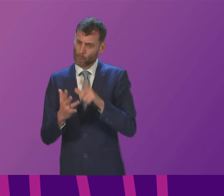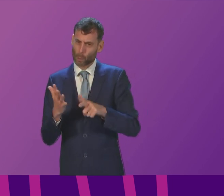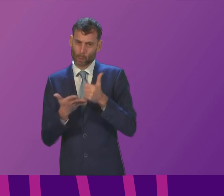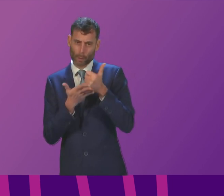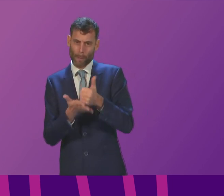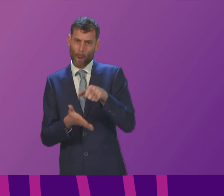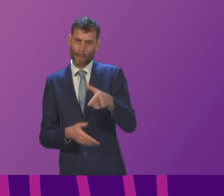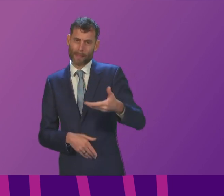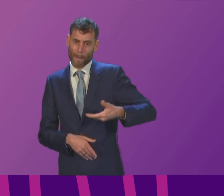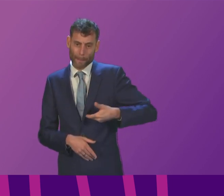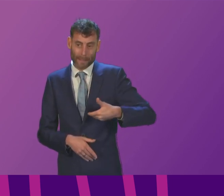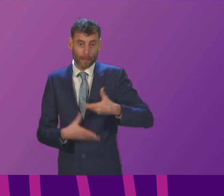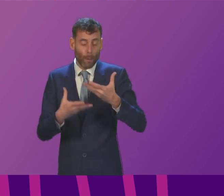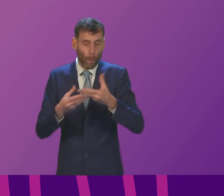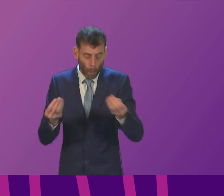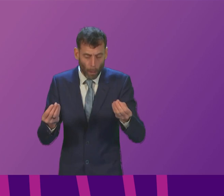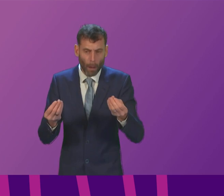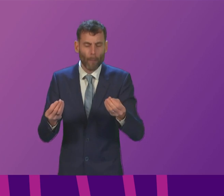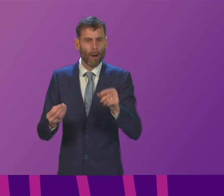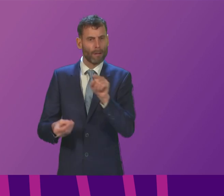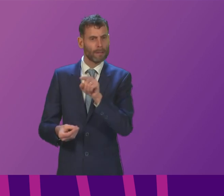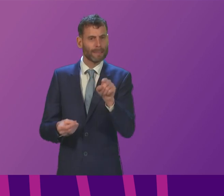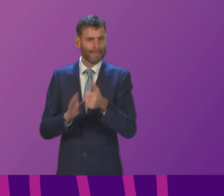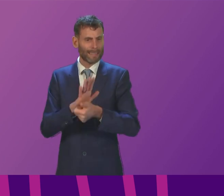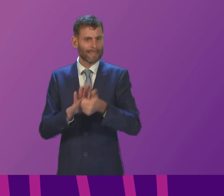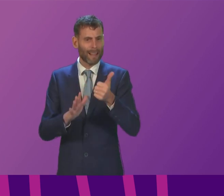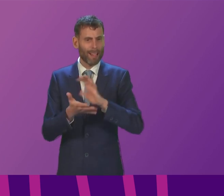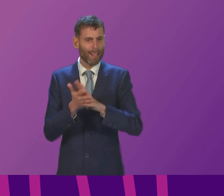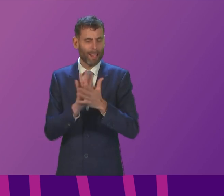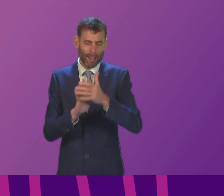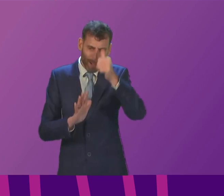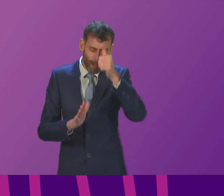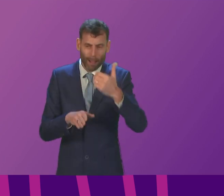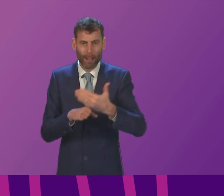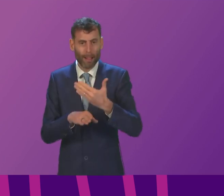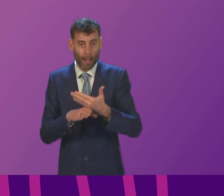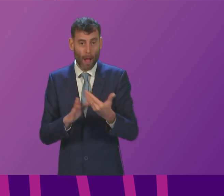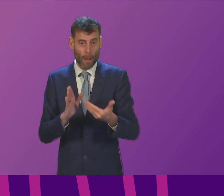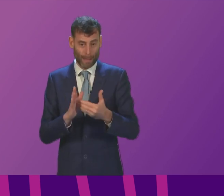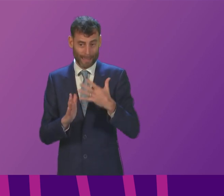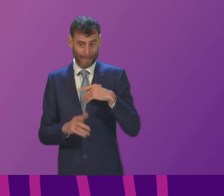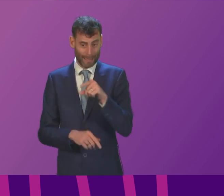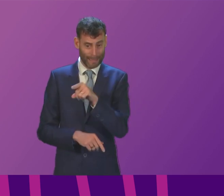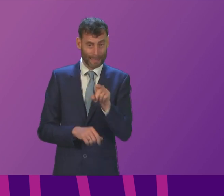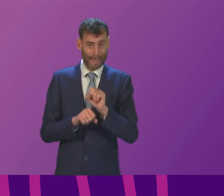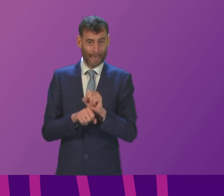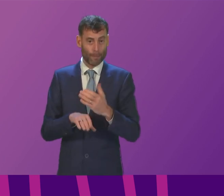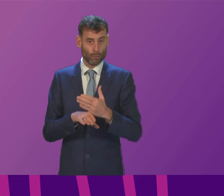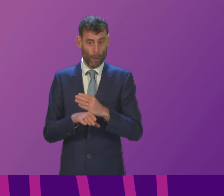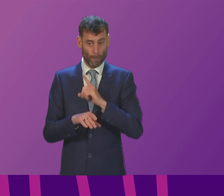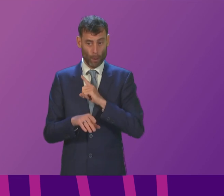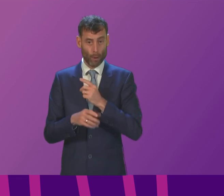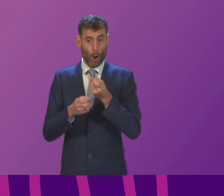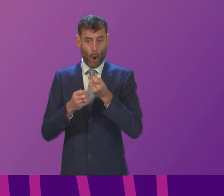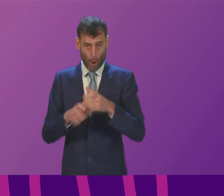can do to support the very skilled workforce and our very fragile rural economy which will be hugely impacted by this closure decision